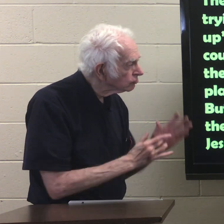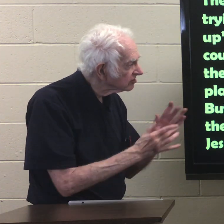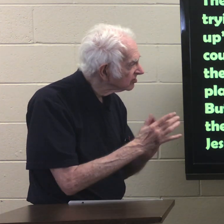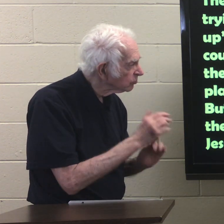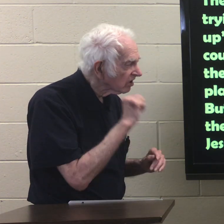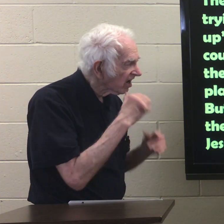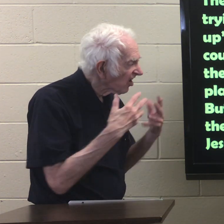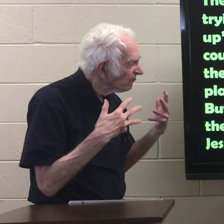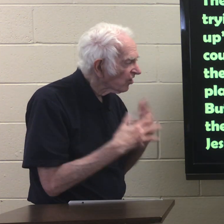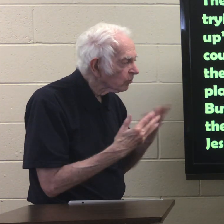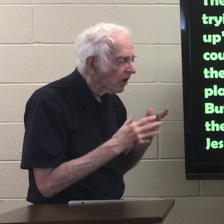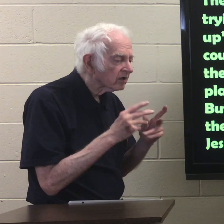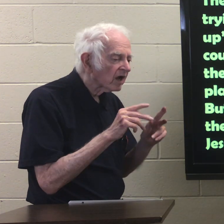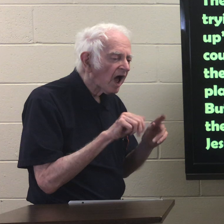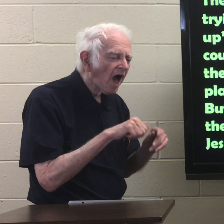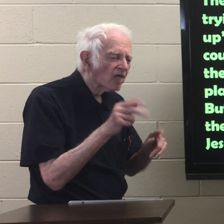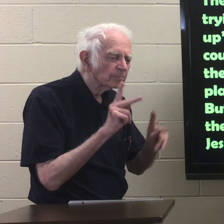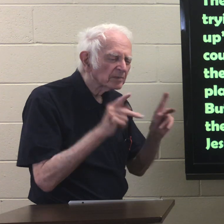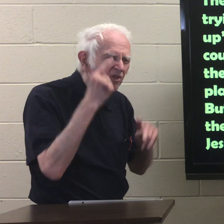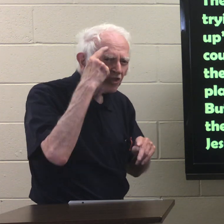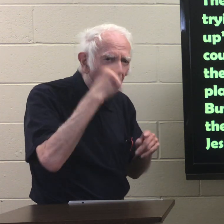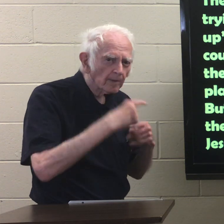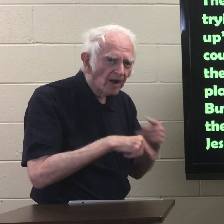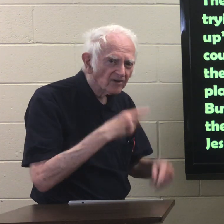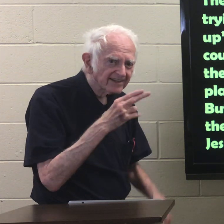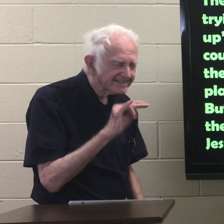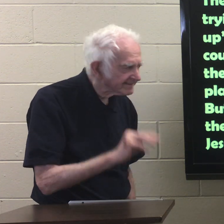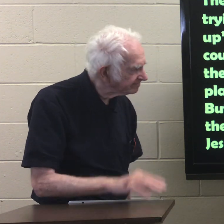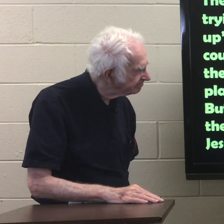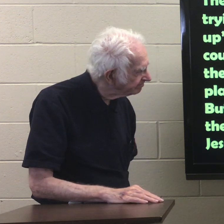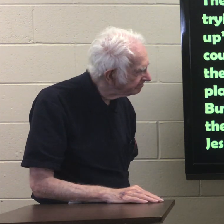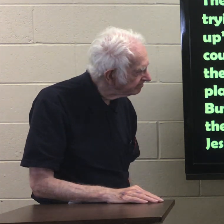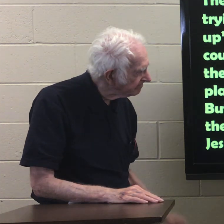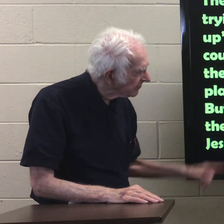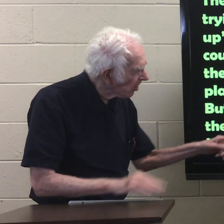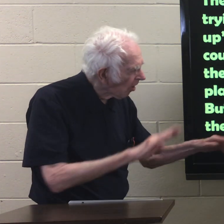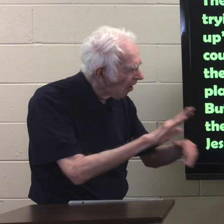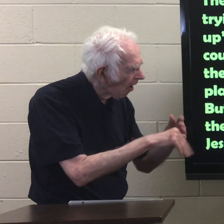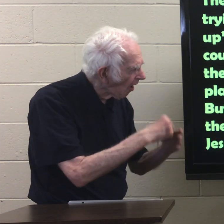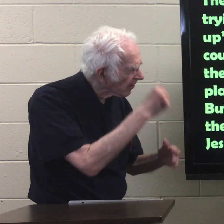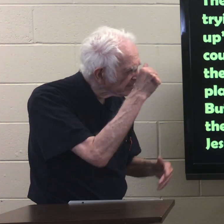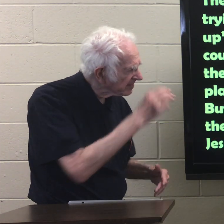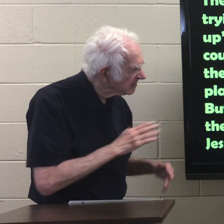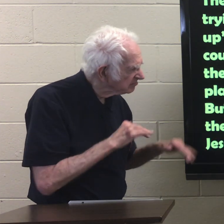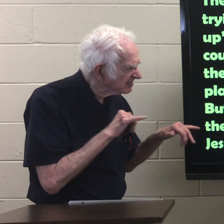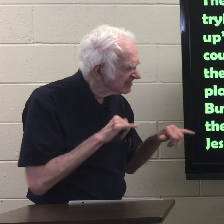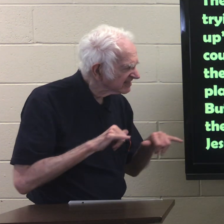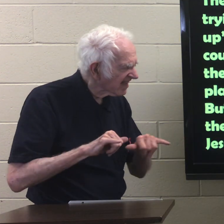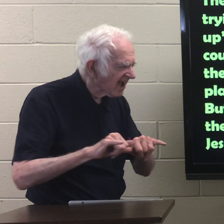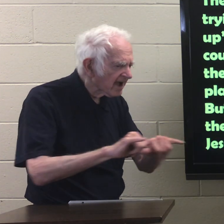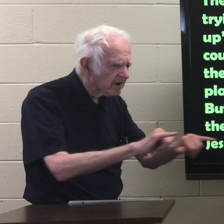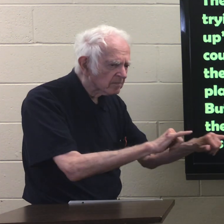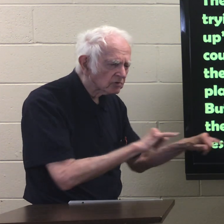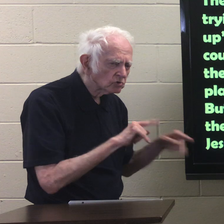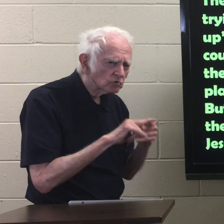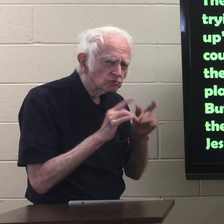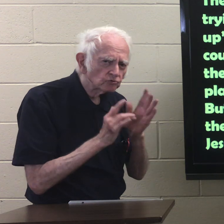and Jesus was not afraid about what other people thought about him. And all men were the same to Jesus.